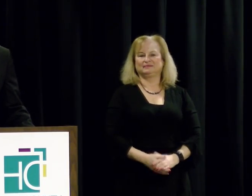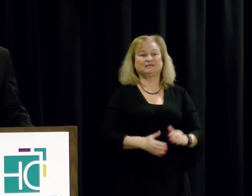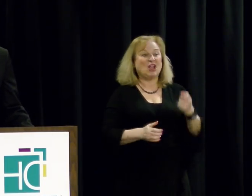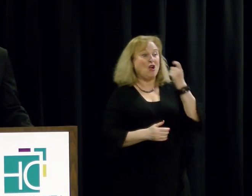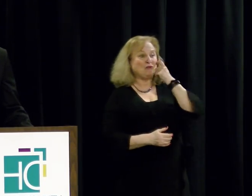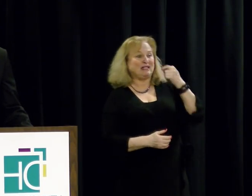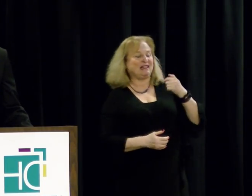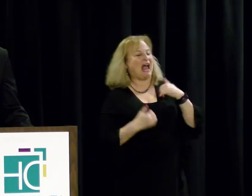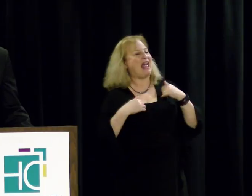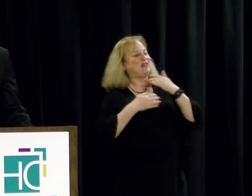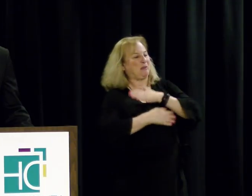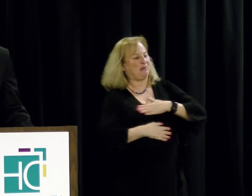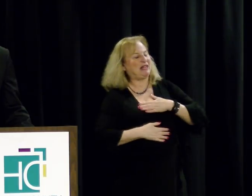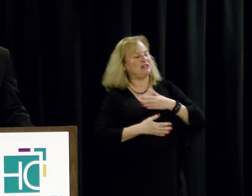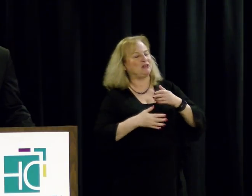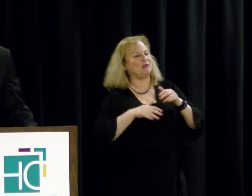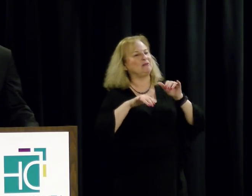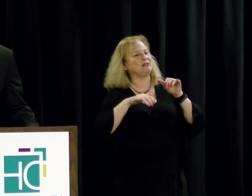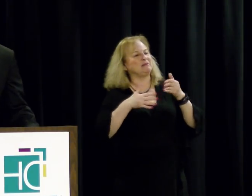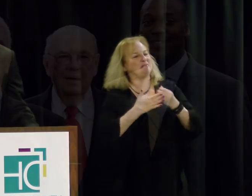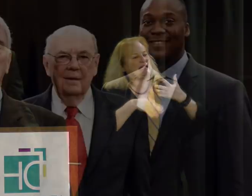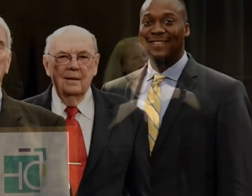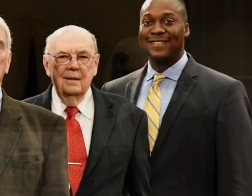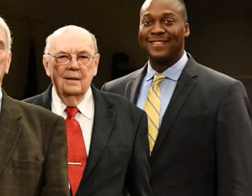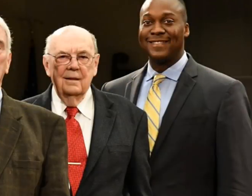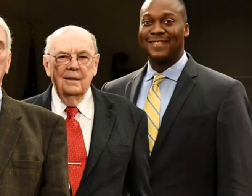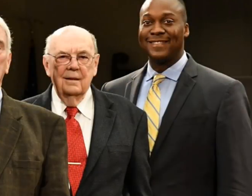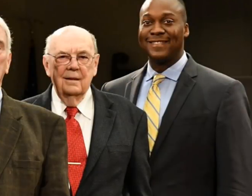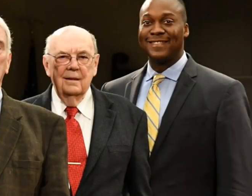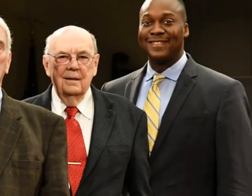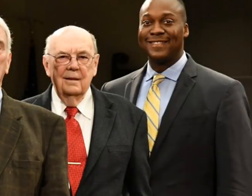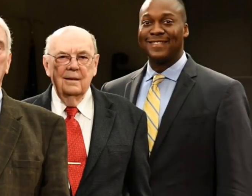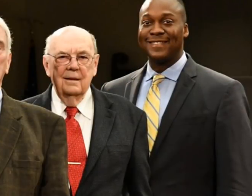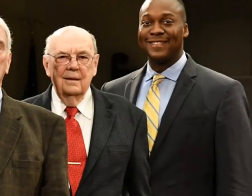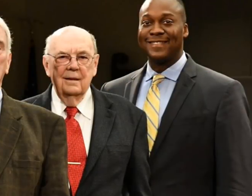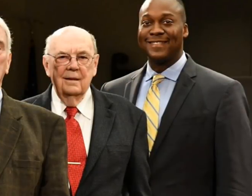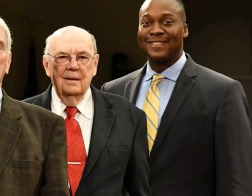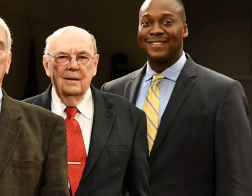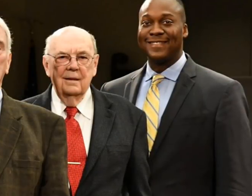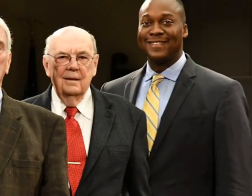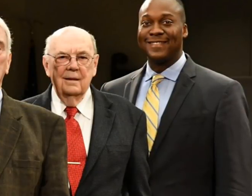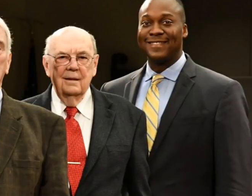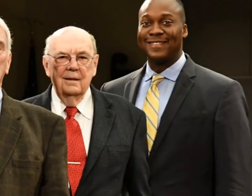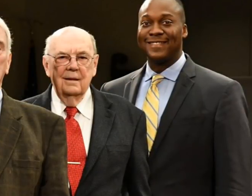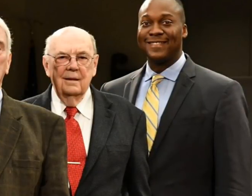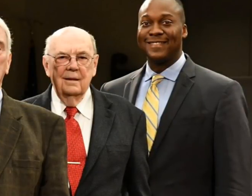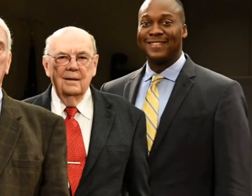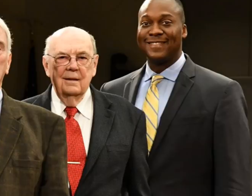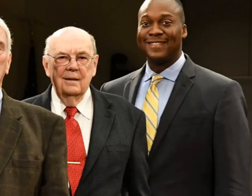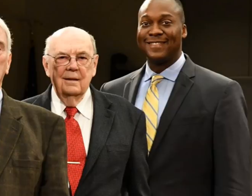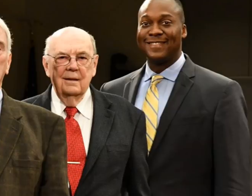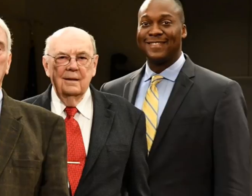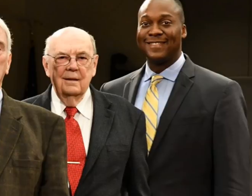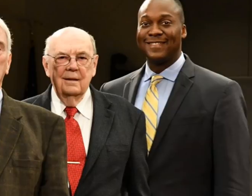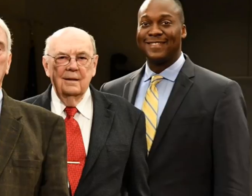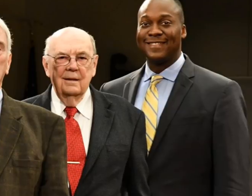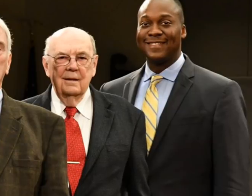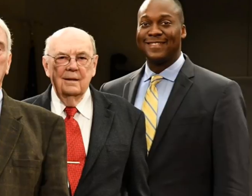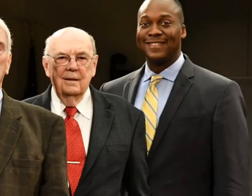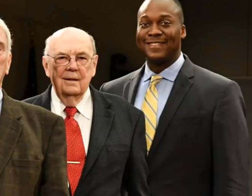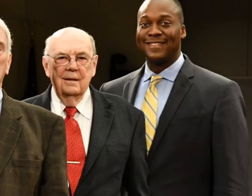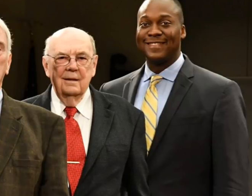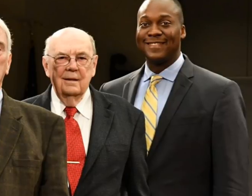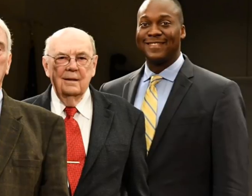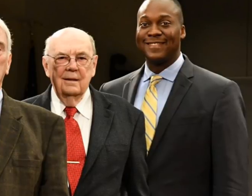Recently, I had the pleasure of spending time with some of our former County Executives and hearing their experience and getting some